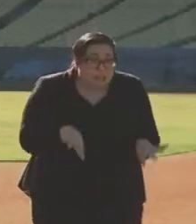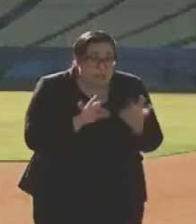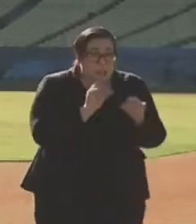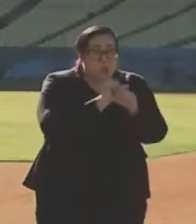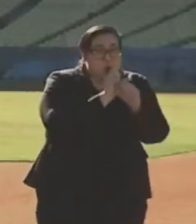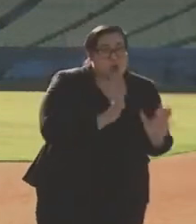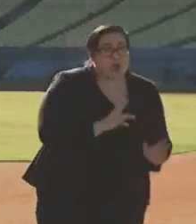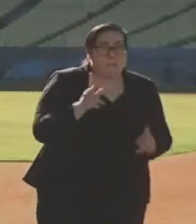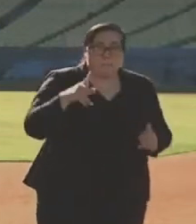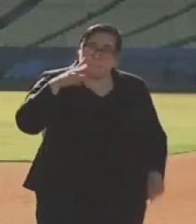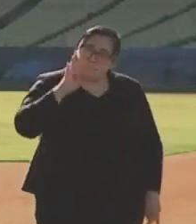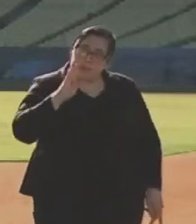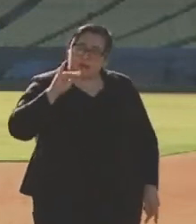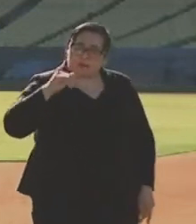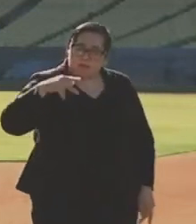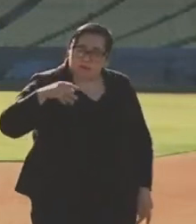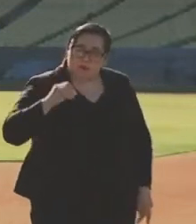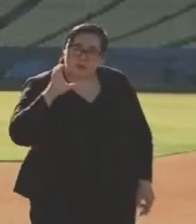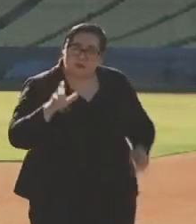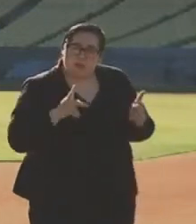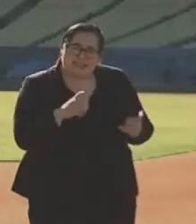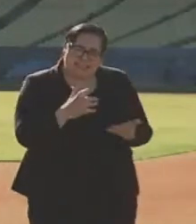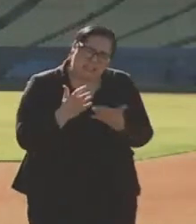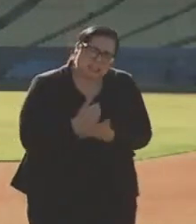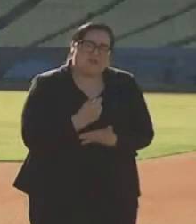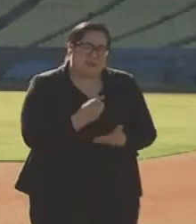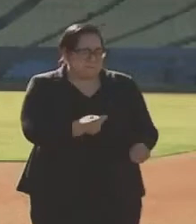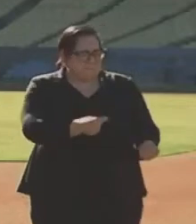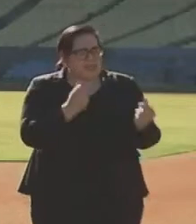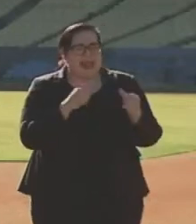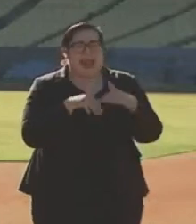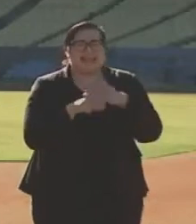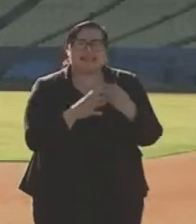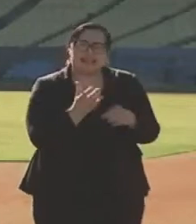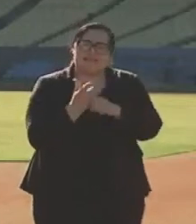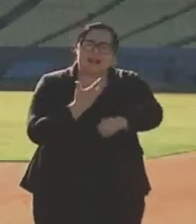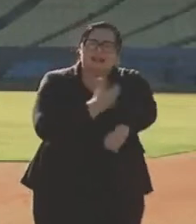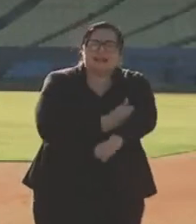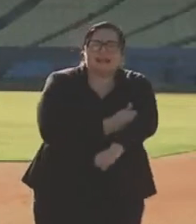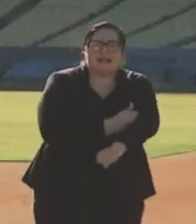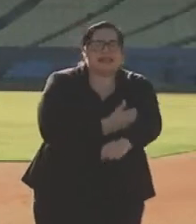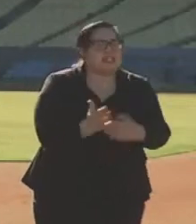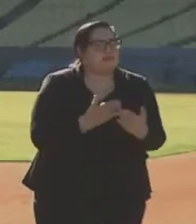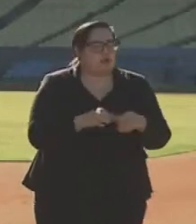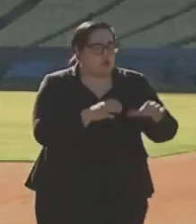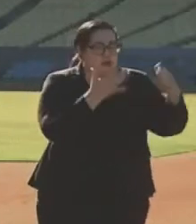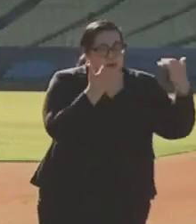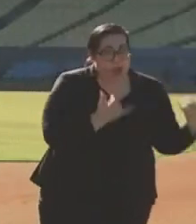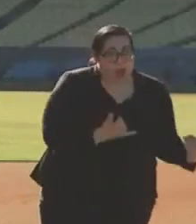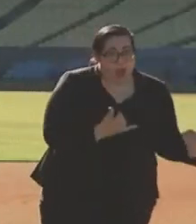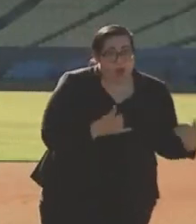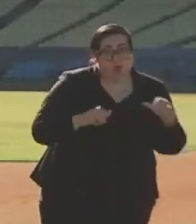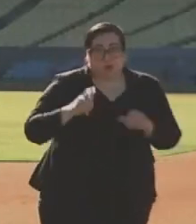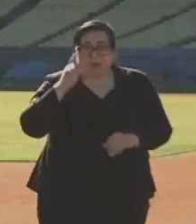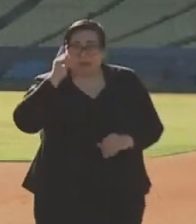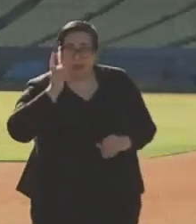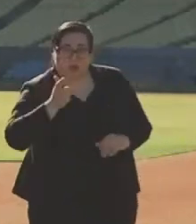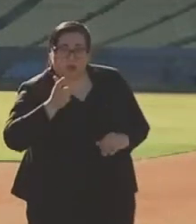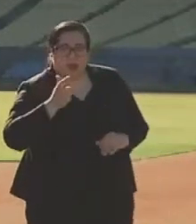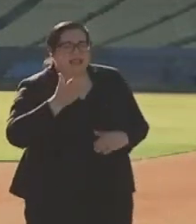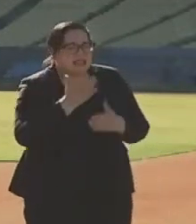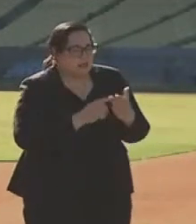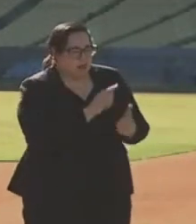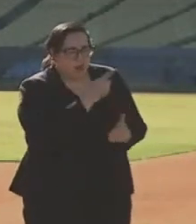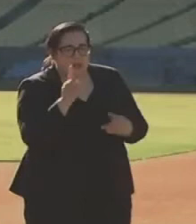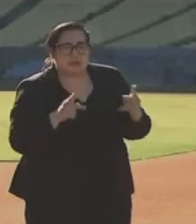people of color who deserve immediate access to it. And whether we do it now or later, some of